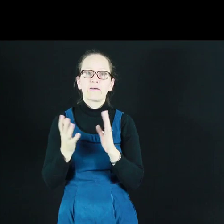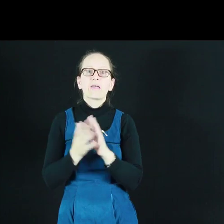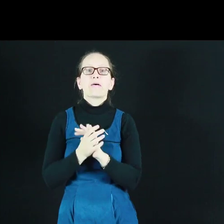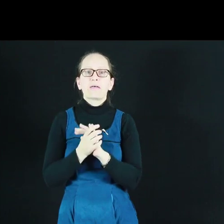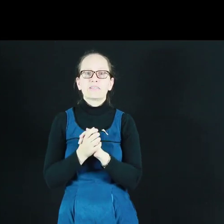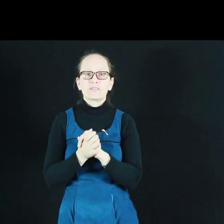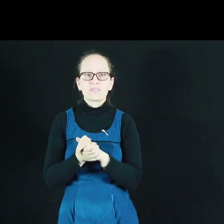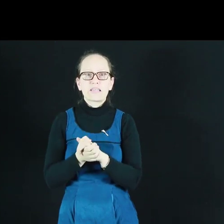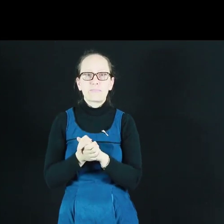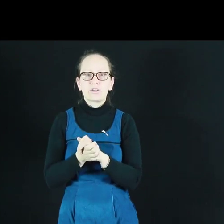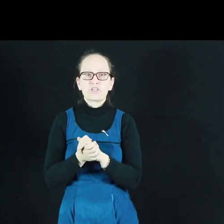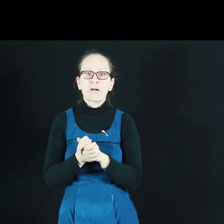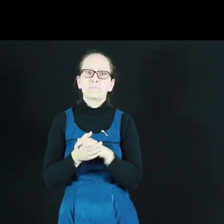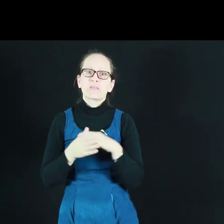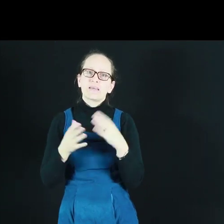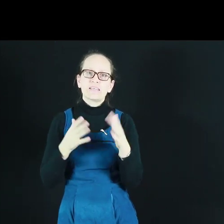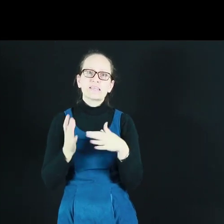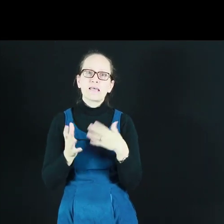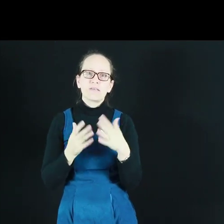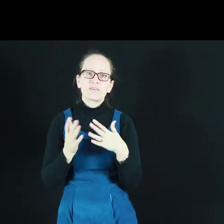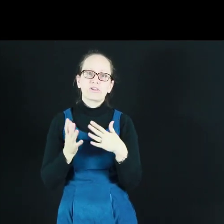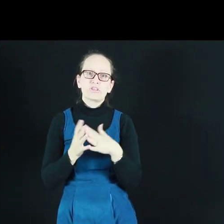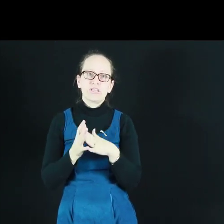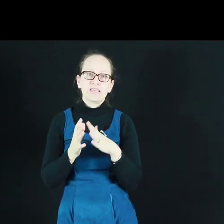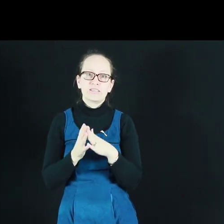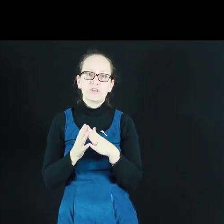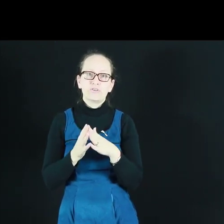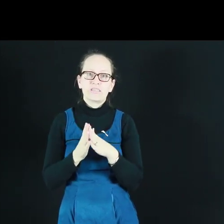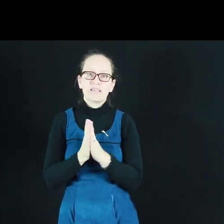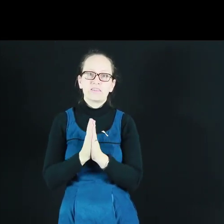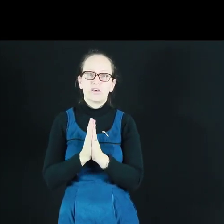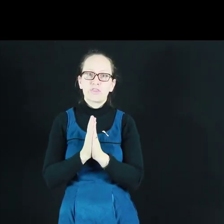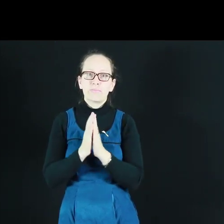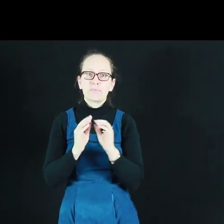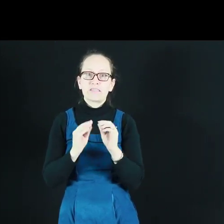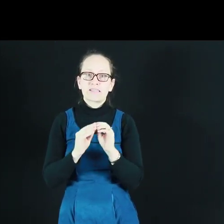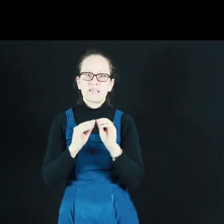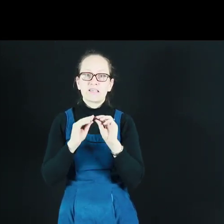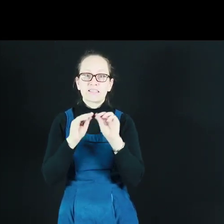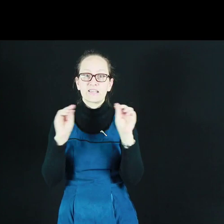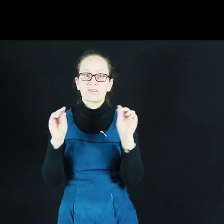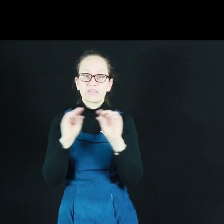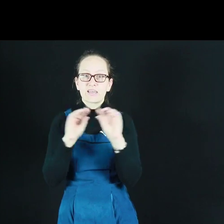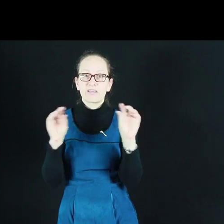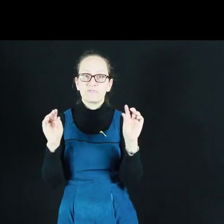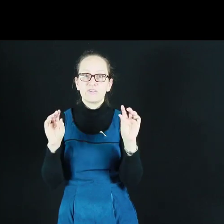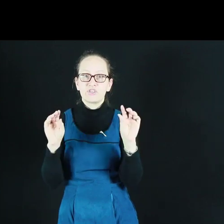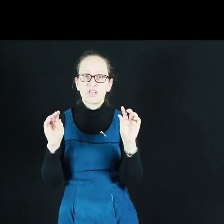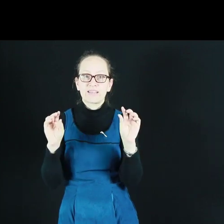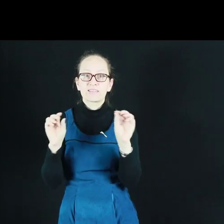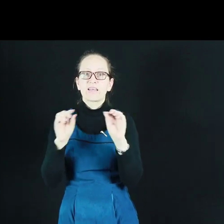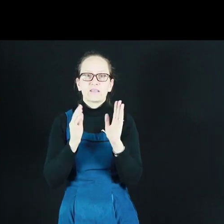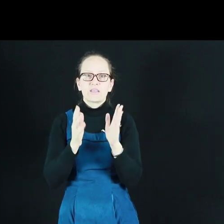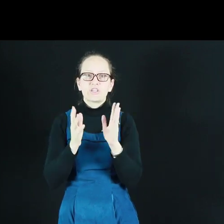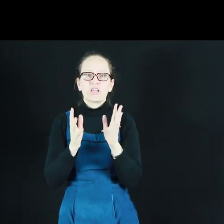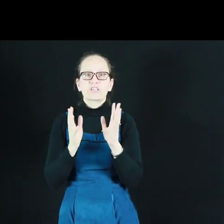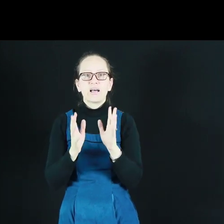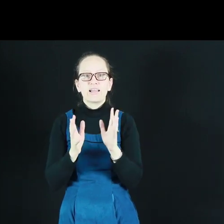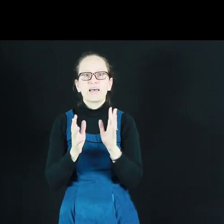based on the temperature. And this same technology is used in the thermometers that you can stick on the side of fish tanks. They change colour